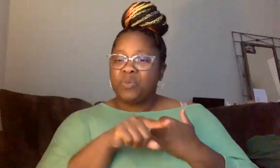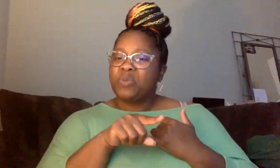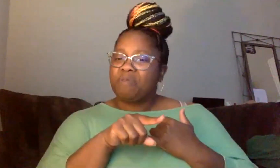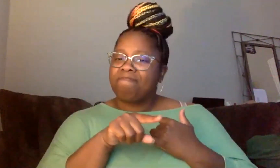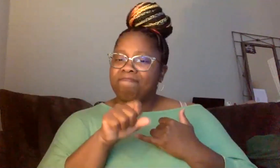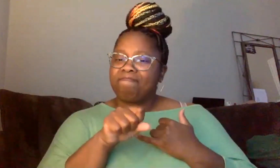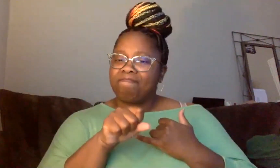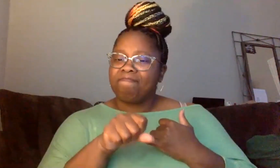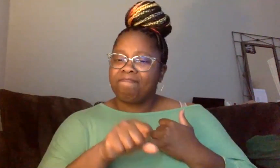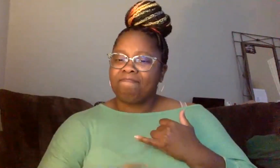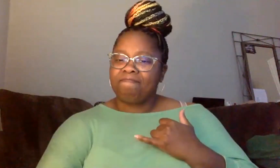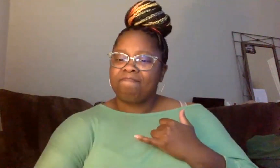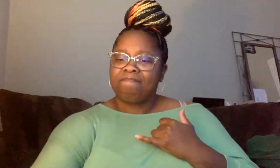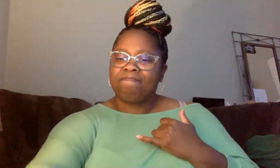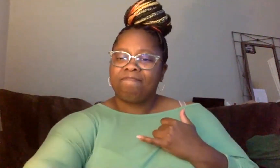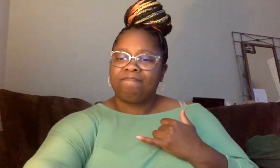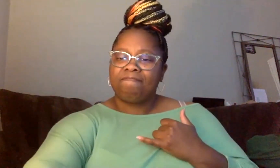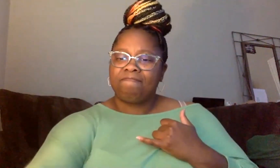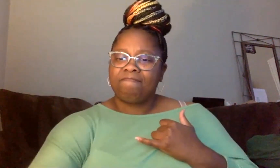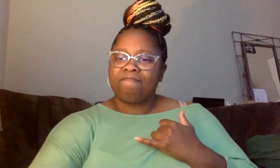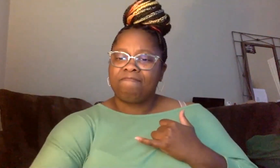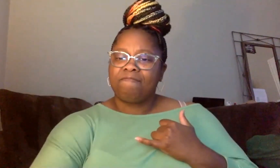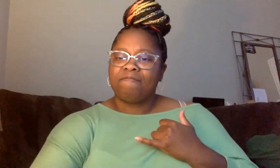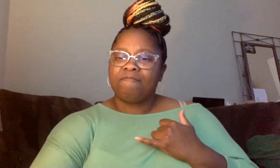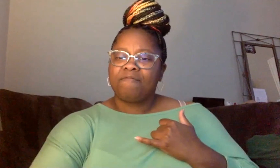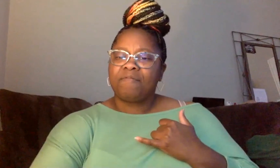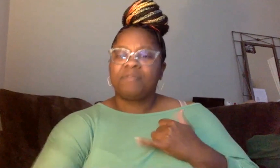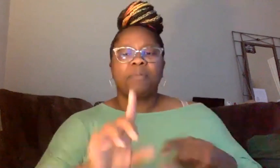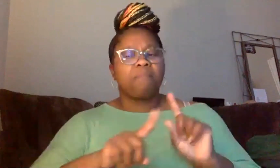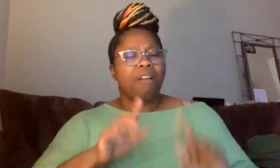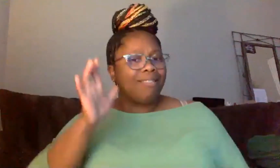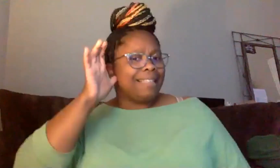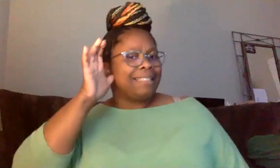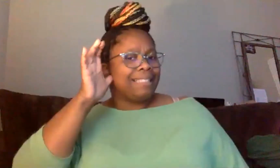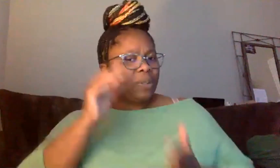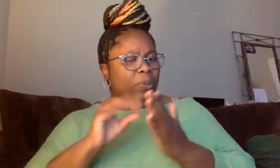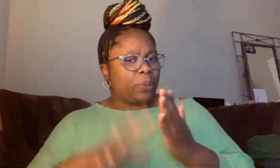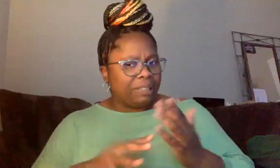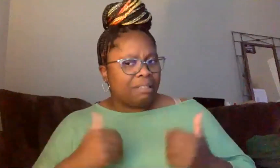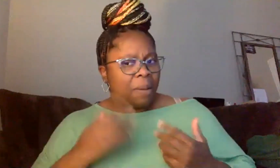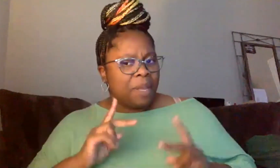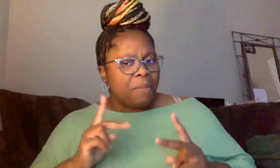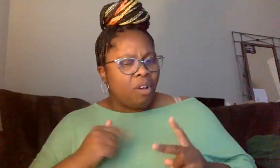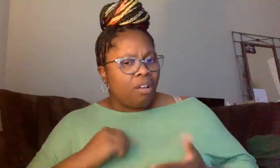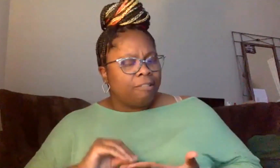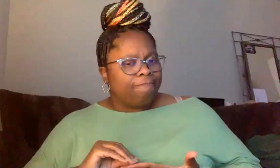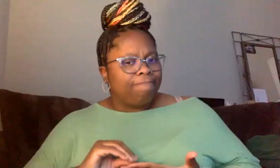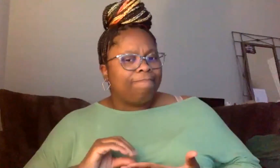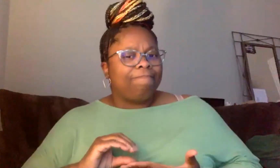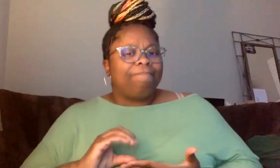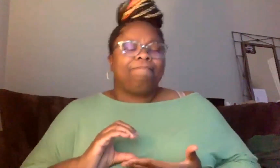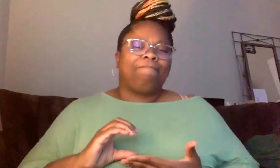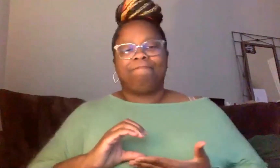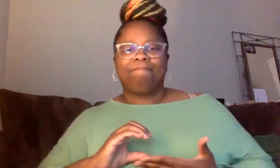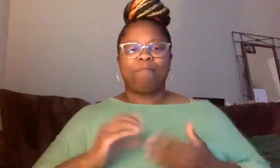think listening to students, listening to the young people has given me hope. I feel like I just got a shot of vitamin